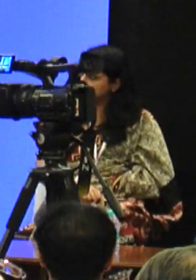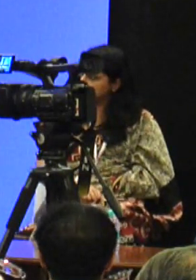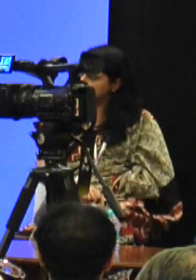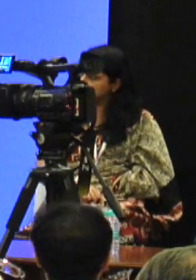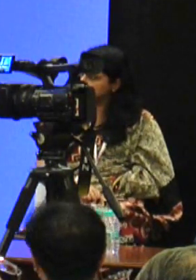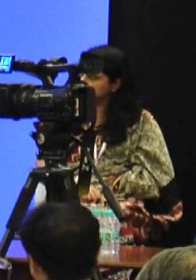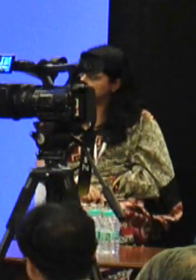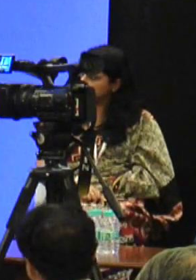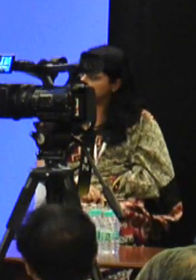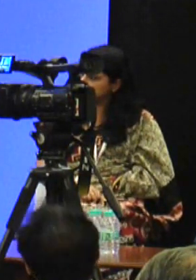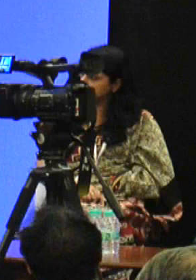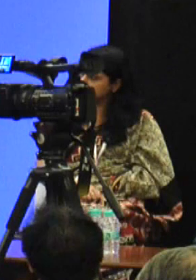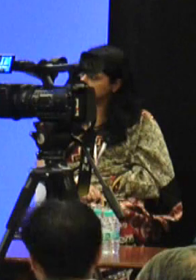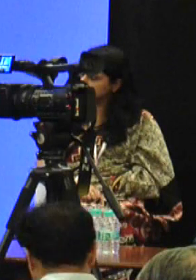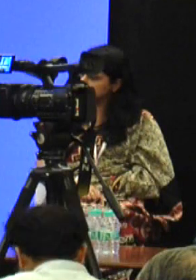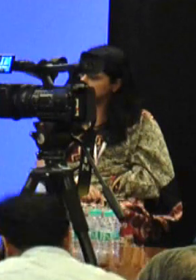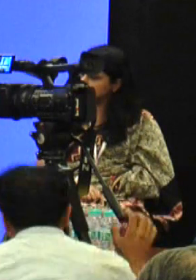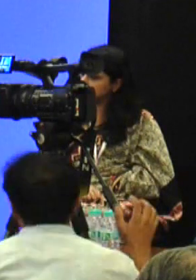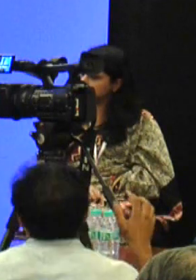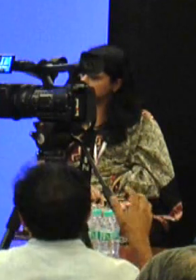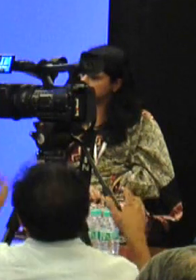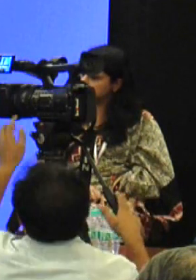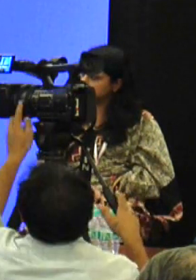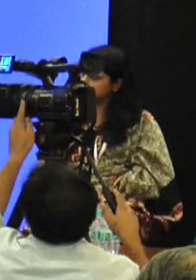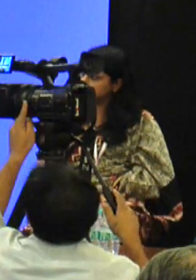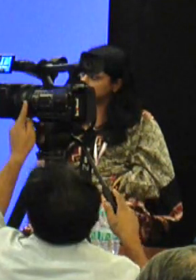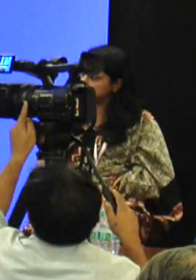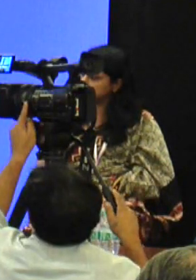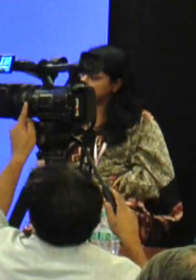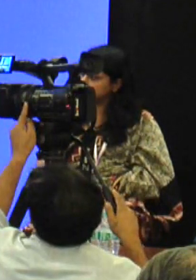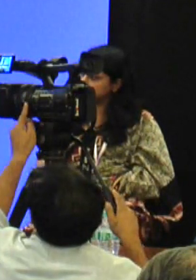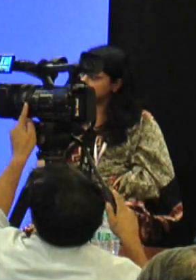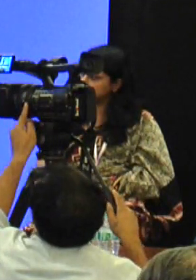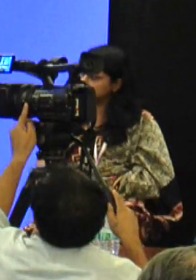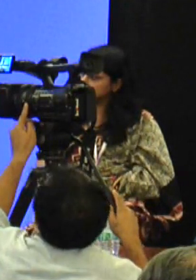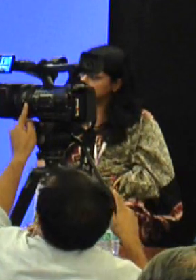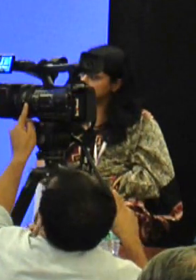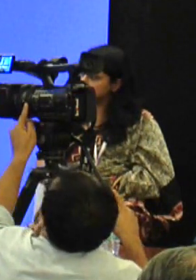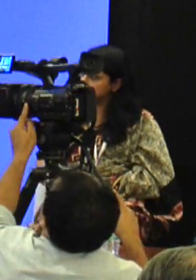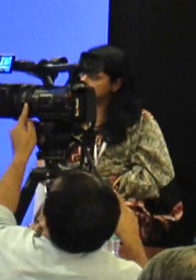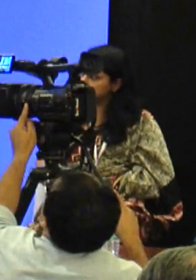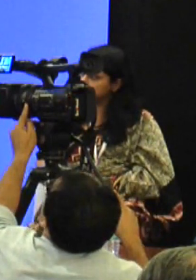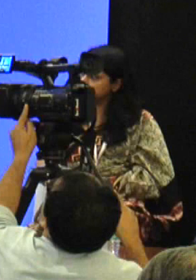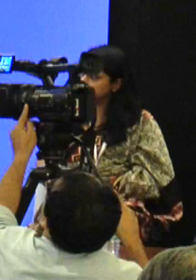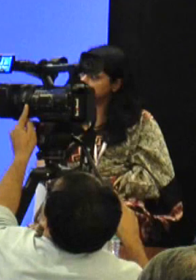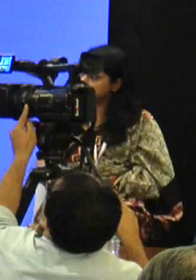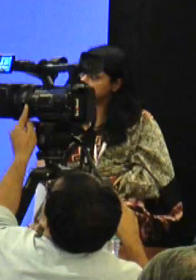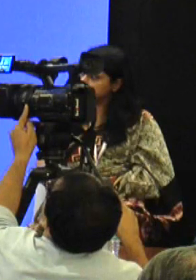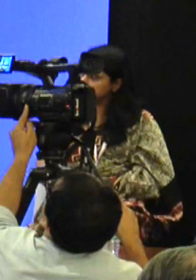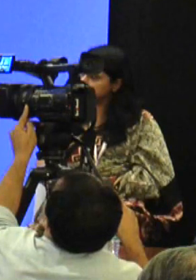Group has been very active in addressing this difficult area. And,